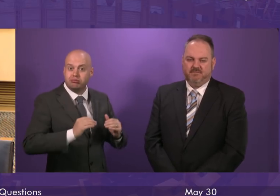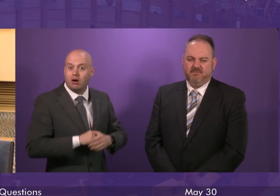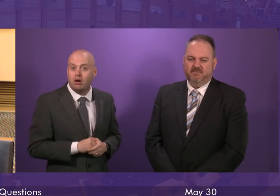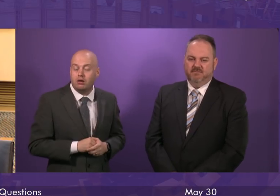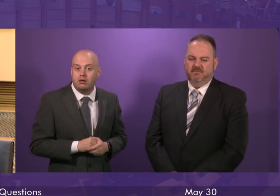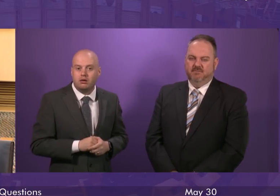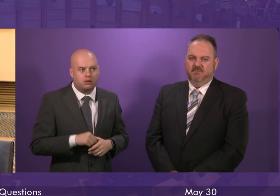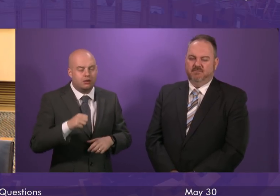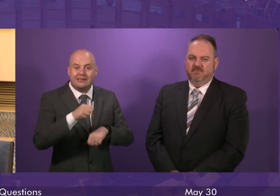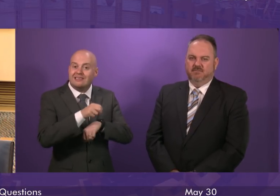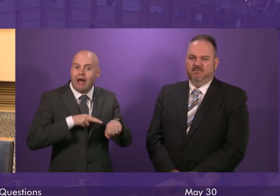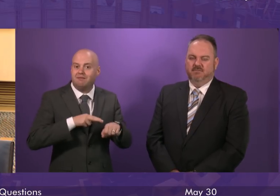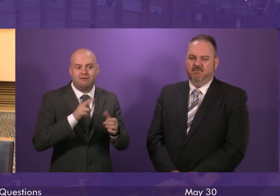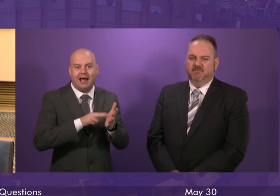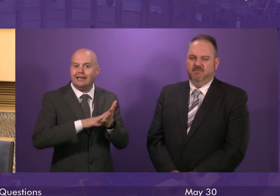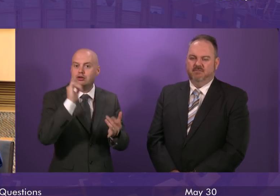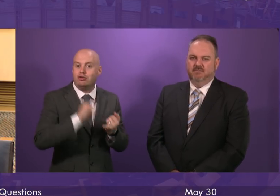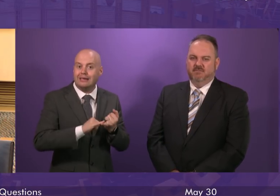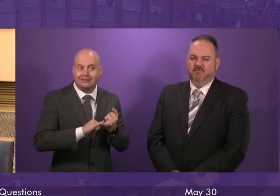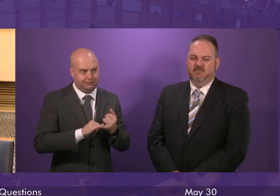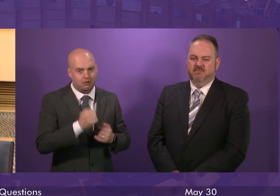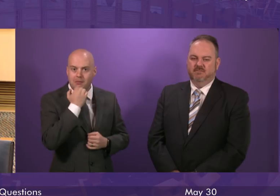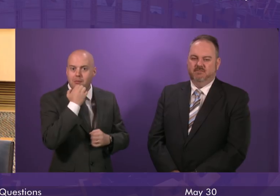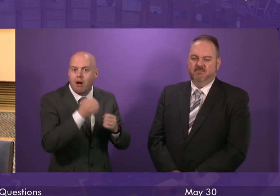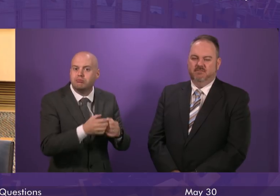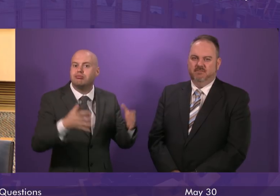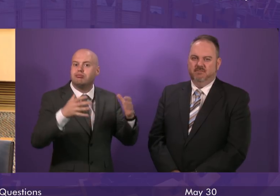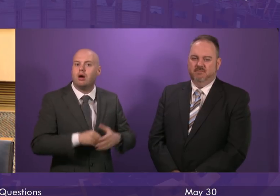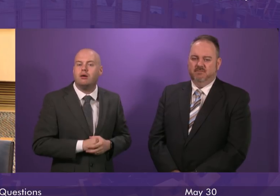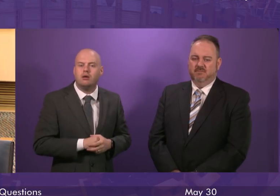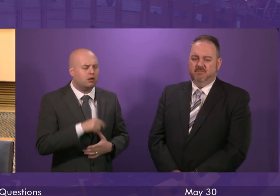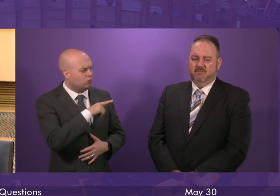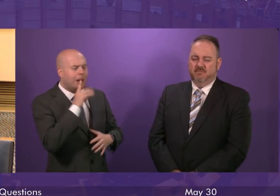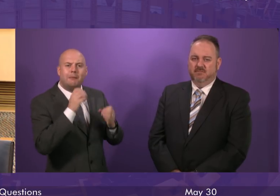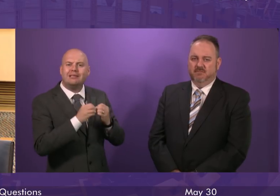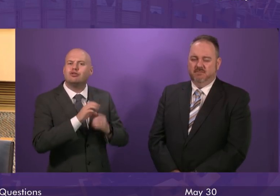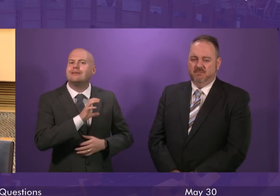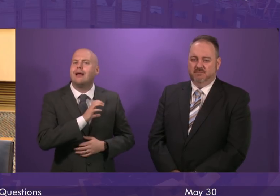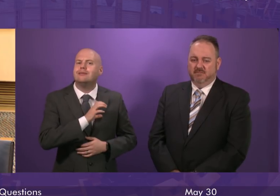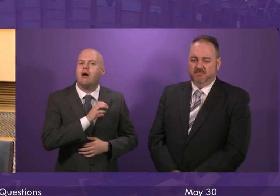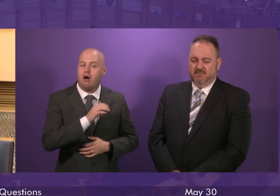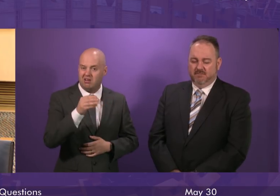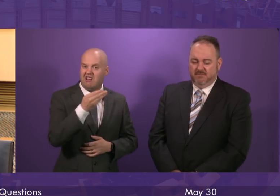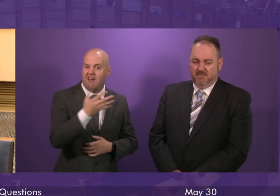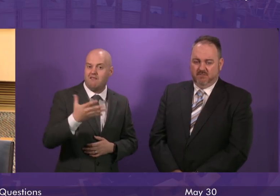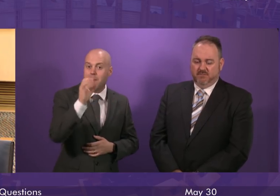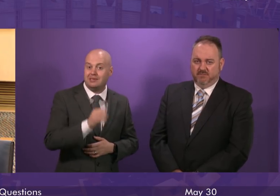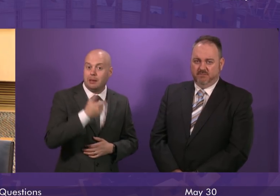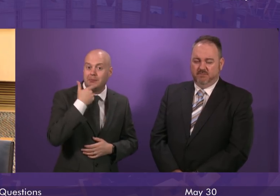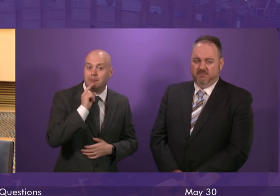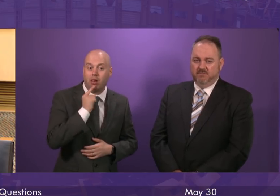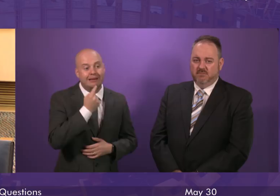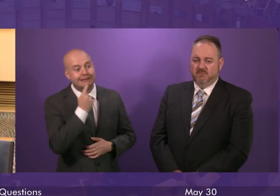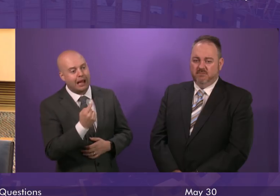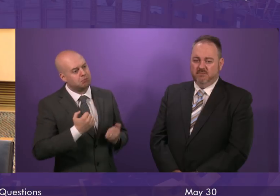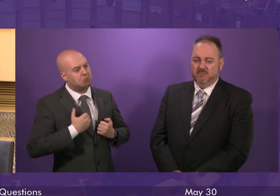working in our National Health Service. Ruth Davidson mentioned cancer. 95% of people in Scotland rate their overall